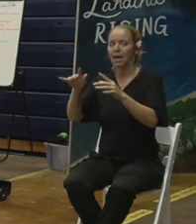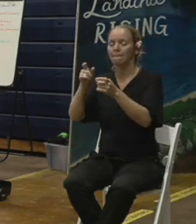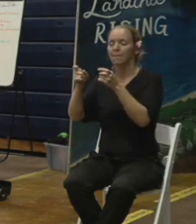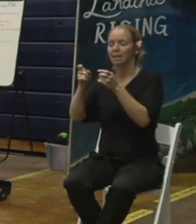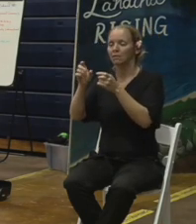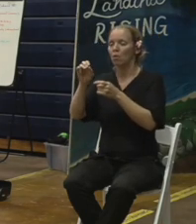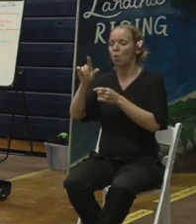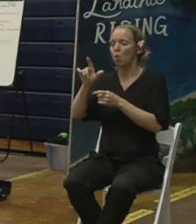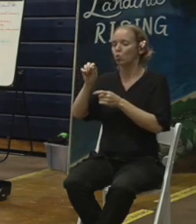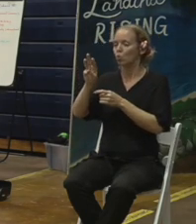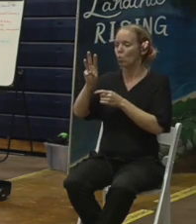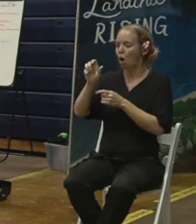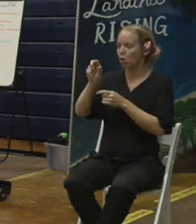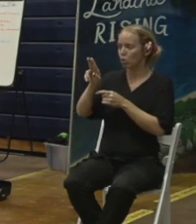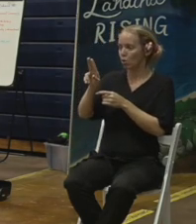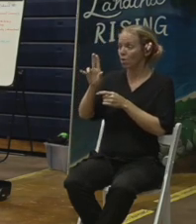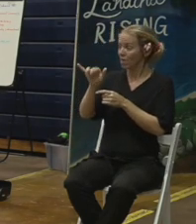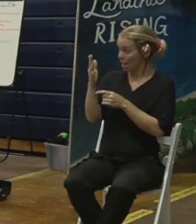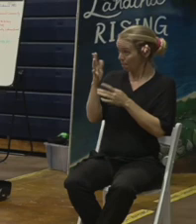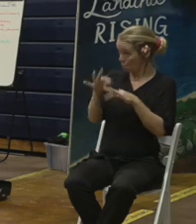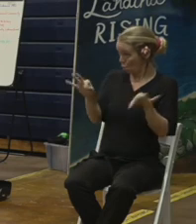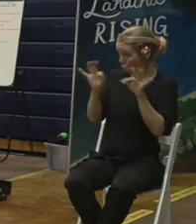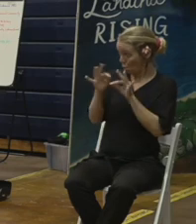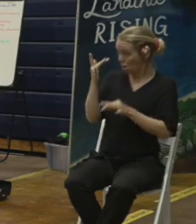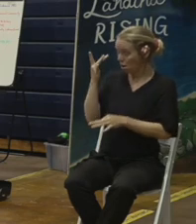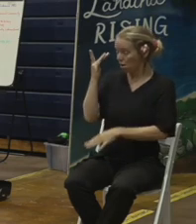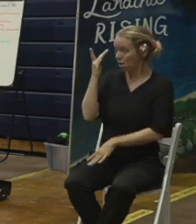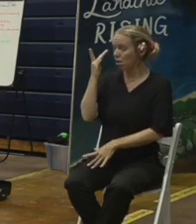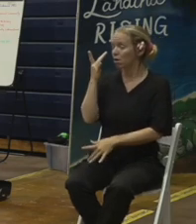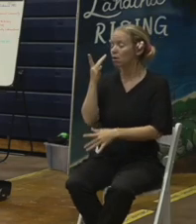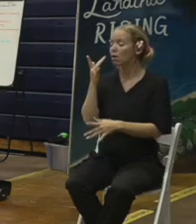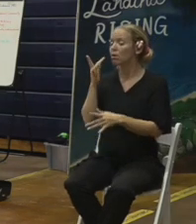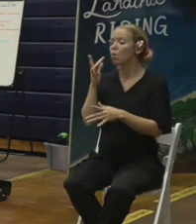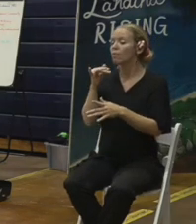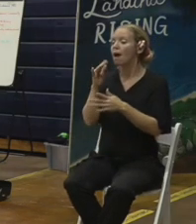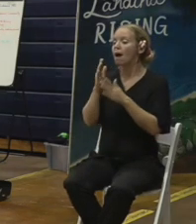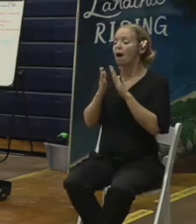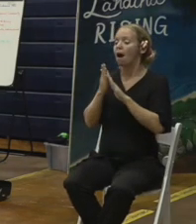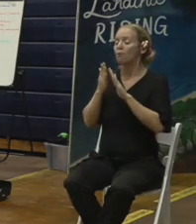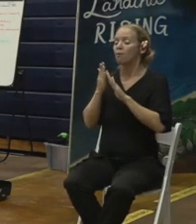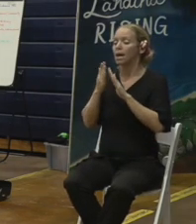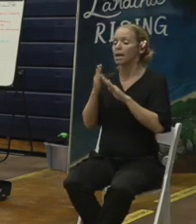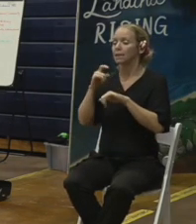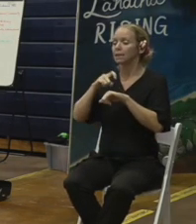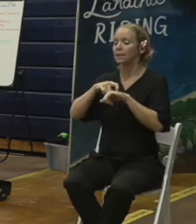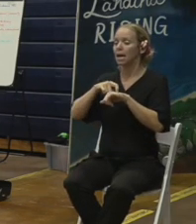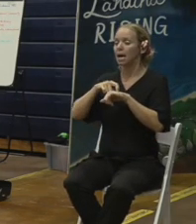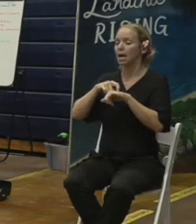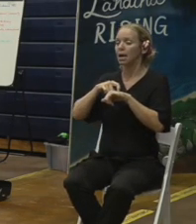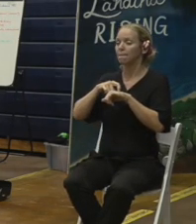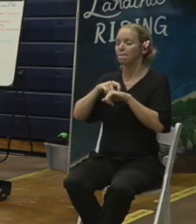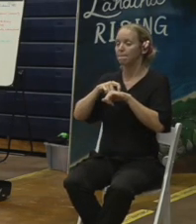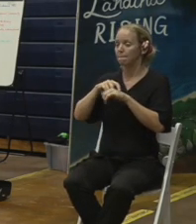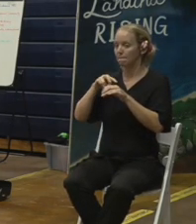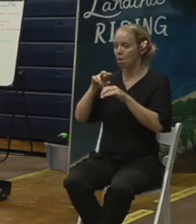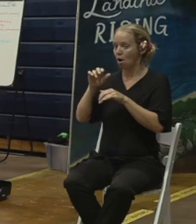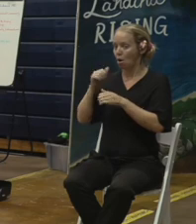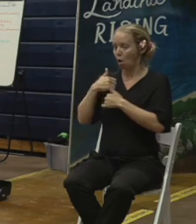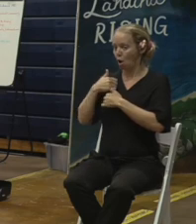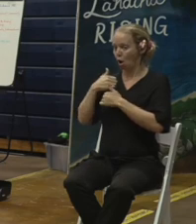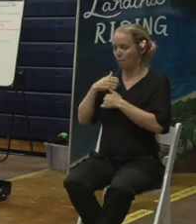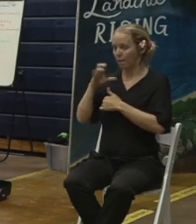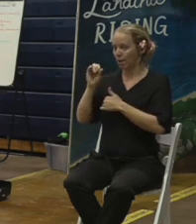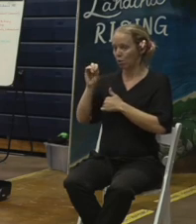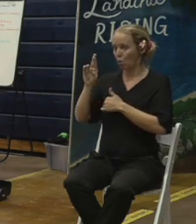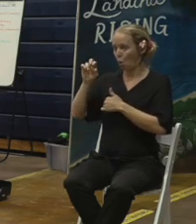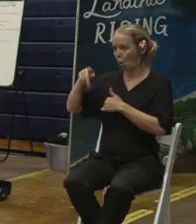important is that it extends the operating time frame for army corps to continue to take the debris off